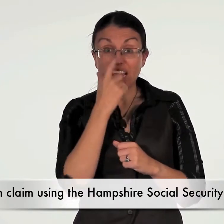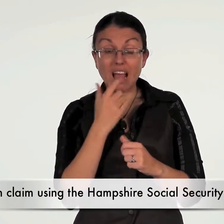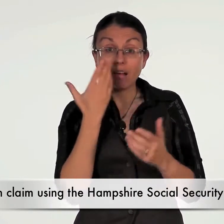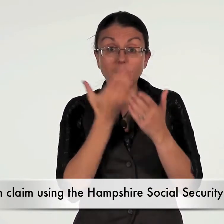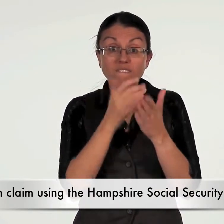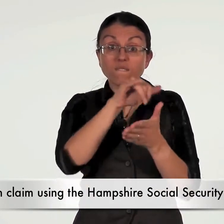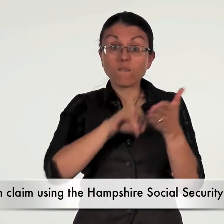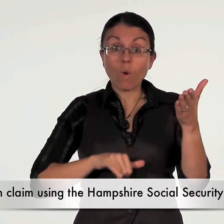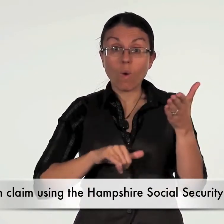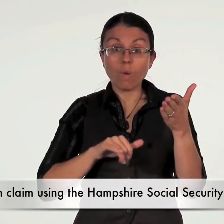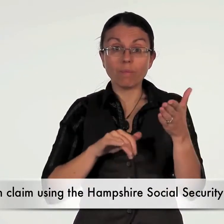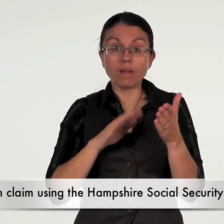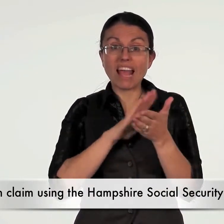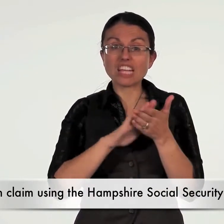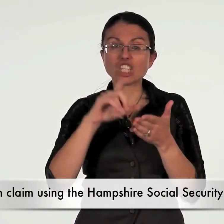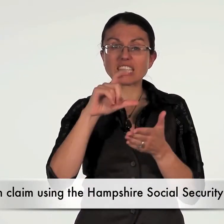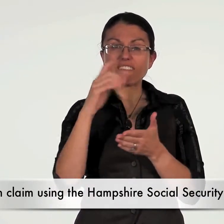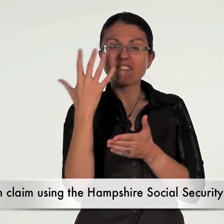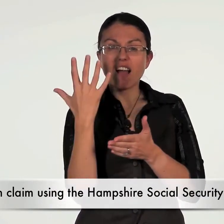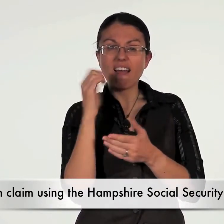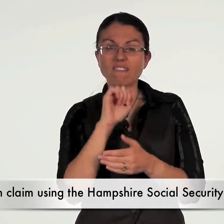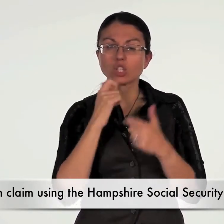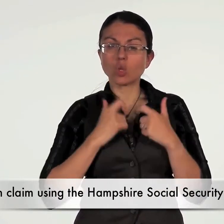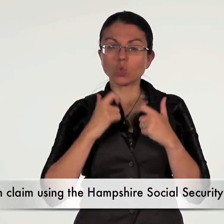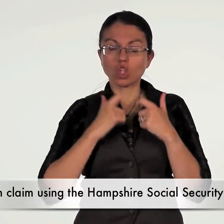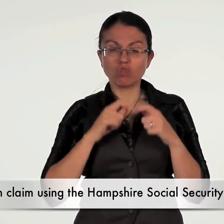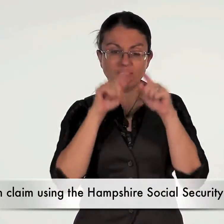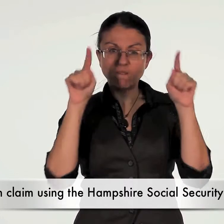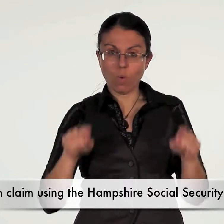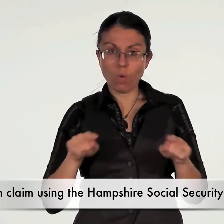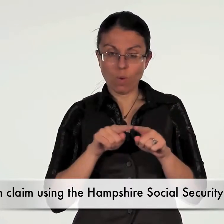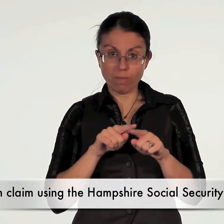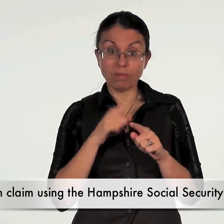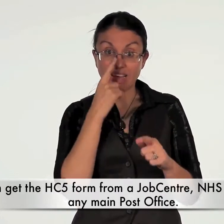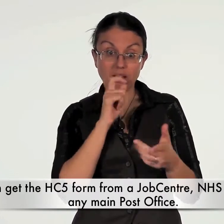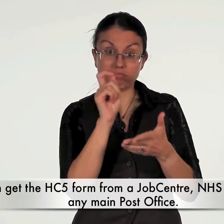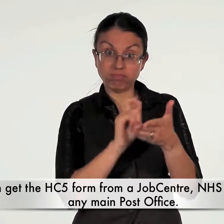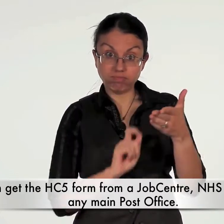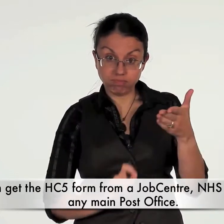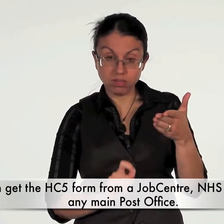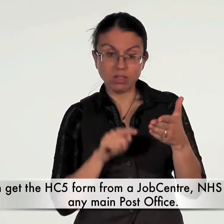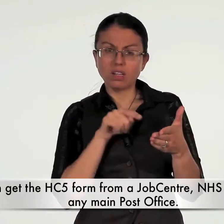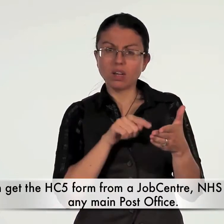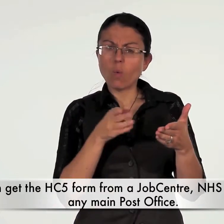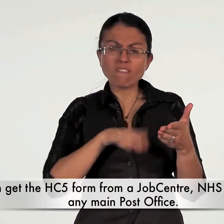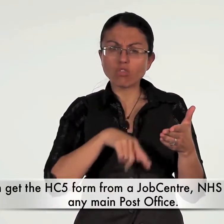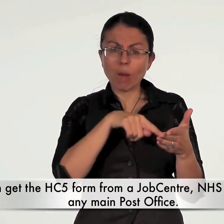you can claim using the Hampshire social security form HC5 you can get the